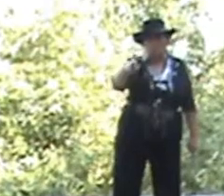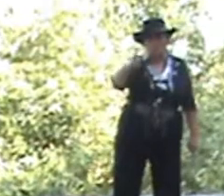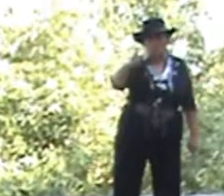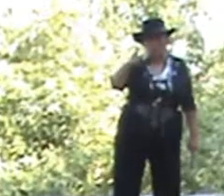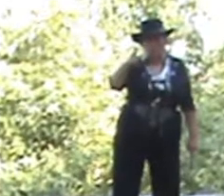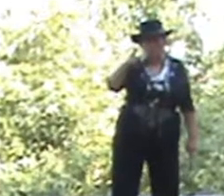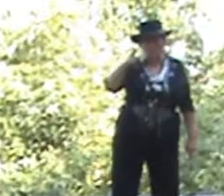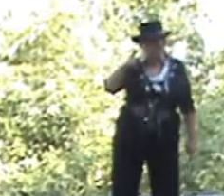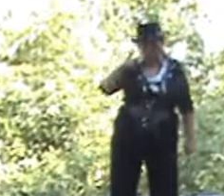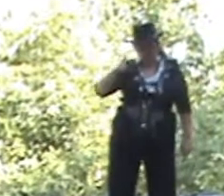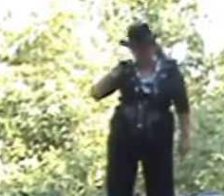oh.